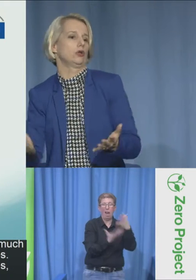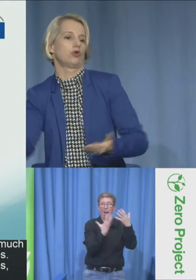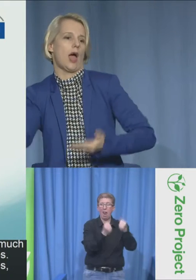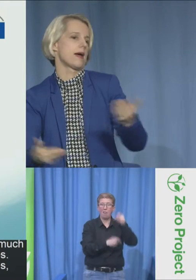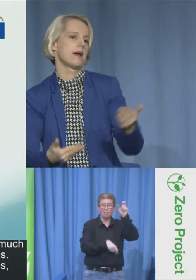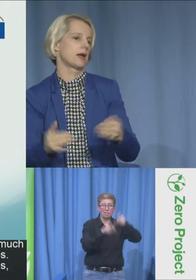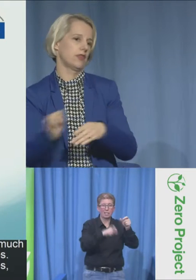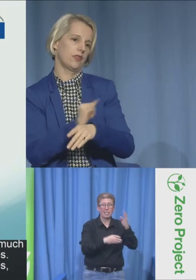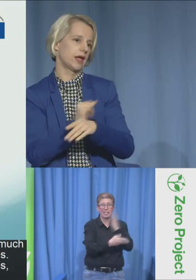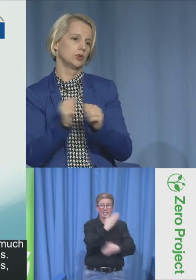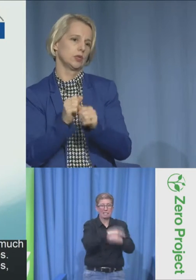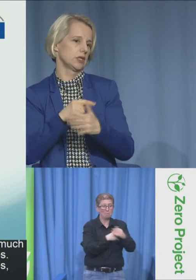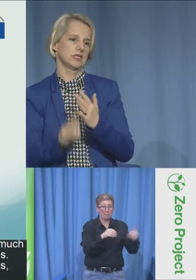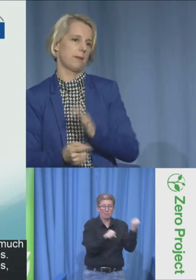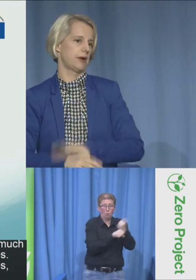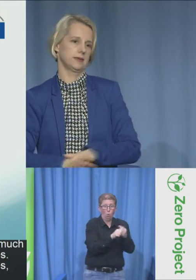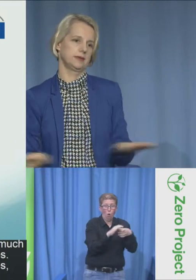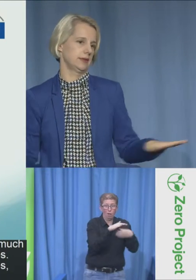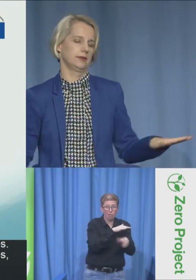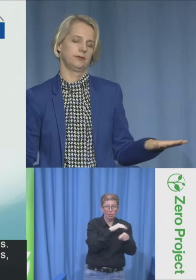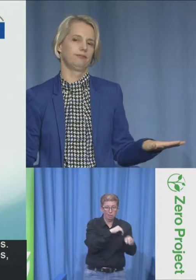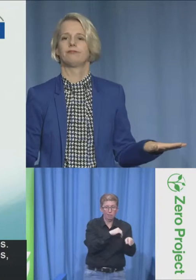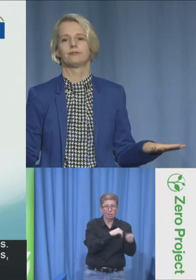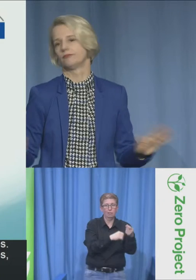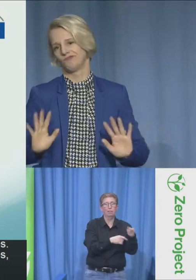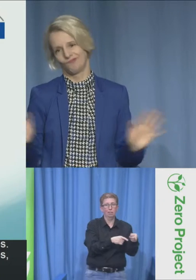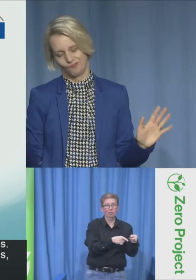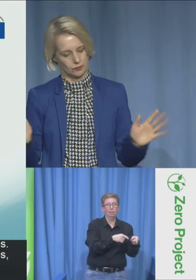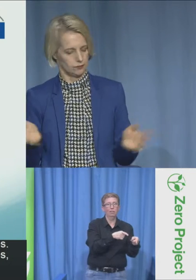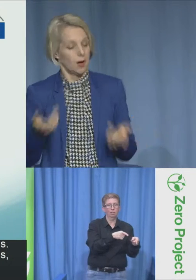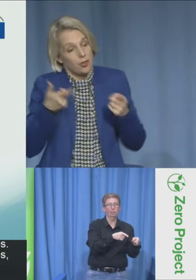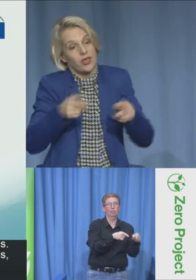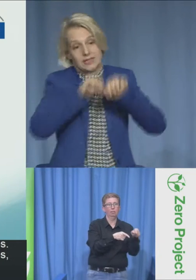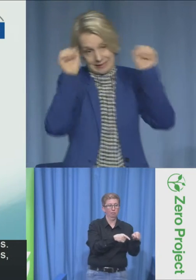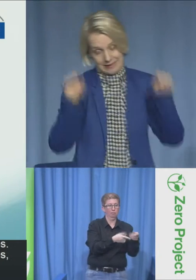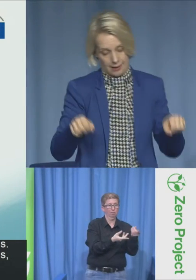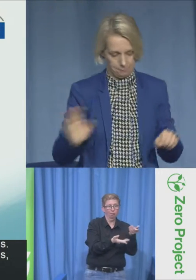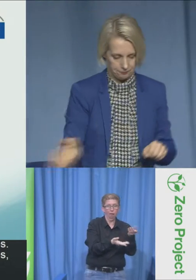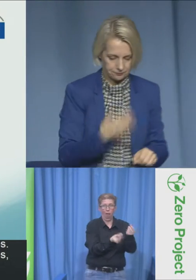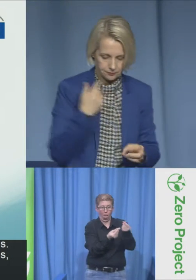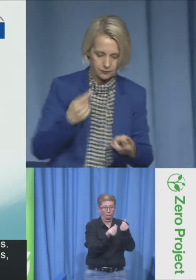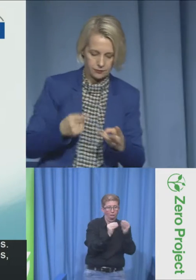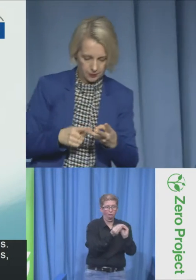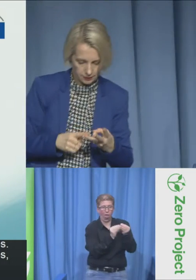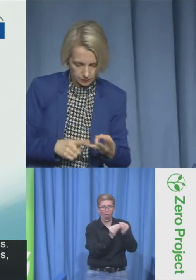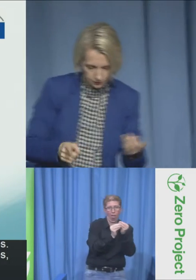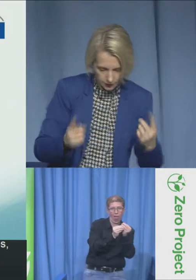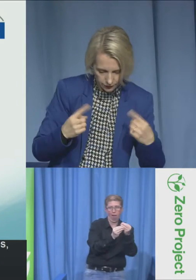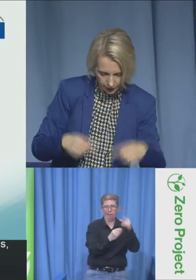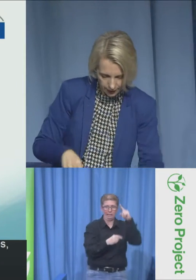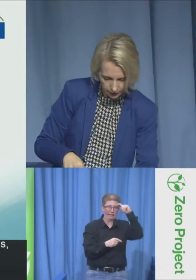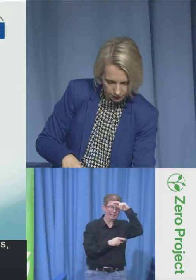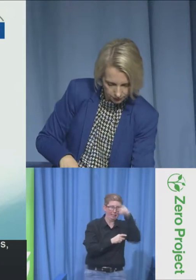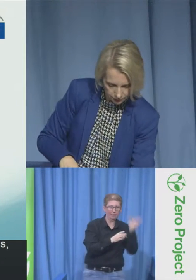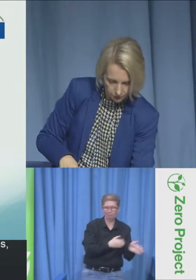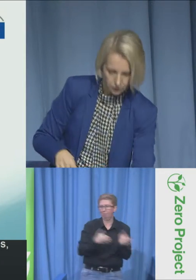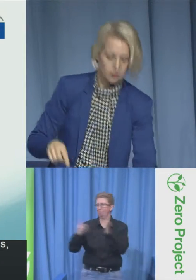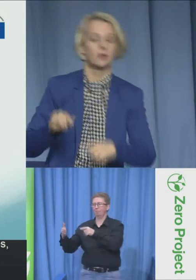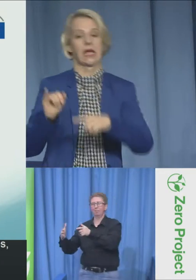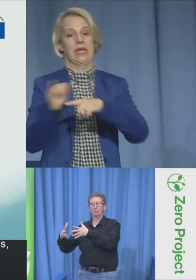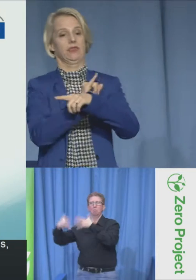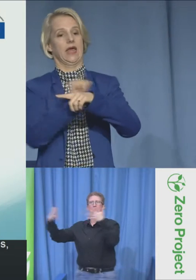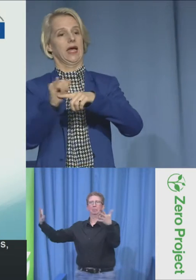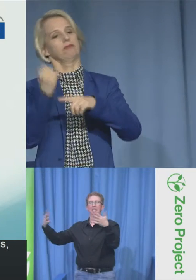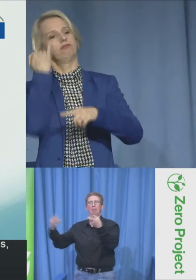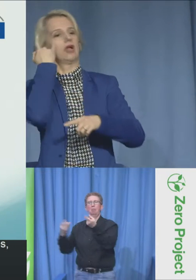political groups, in fact, are not encouraged to hire people with disabilities based on this logic.